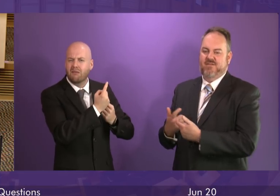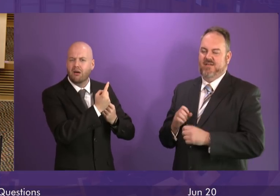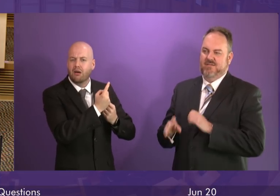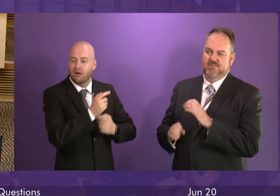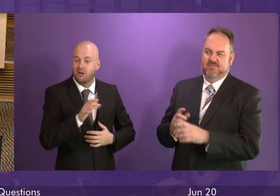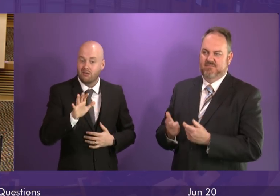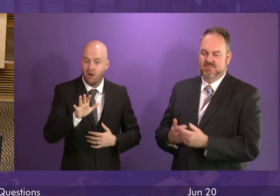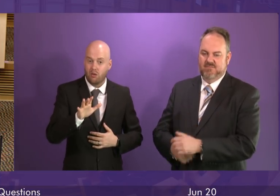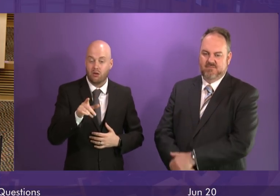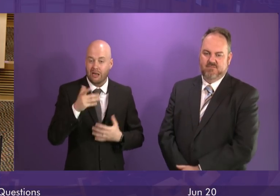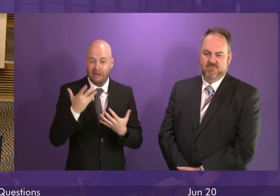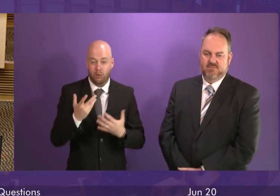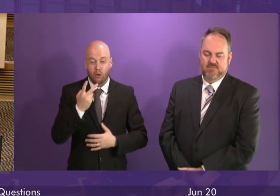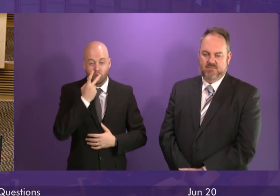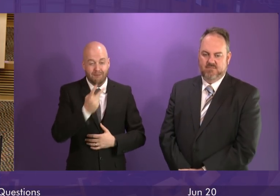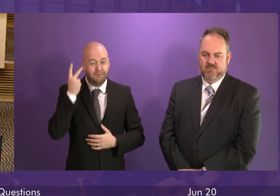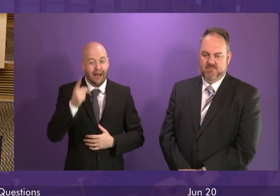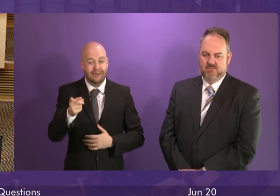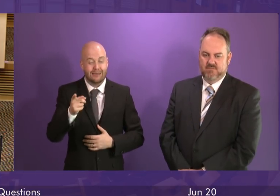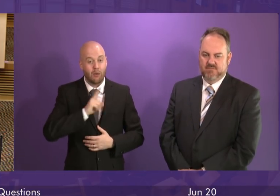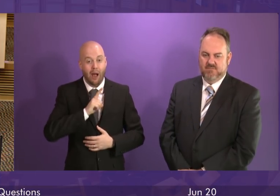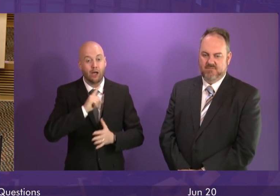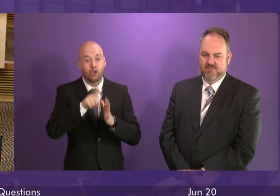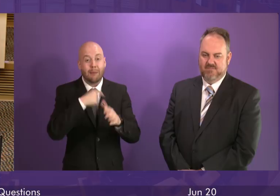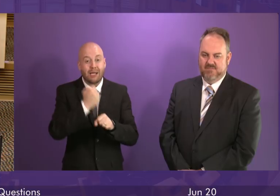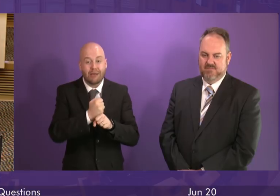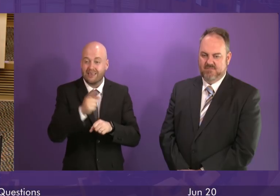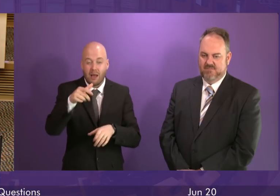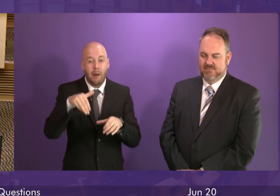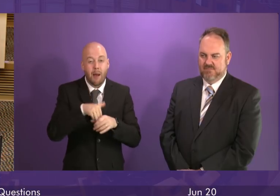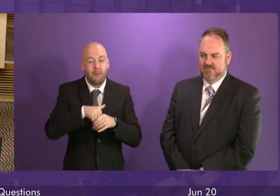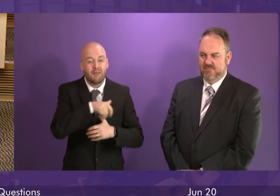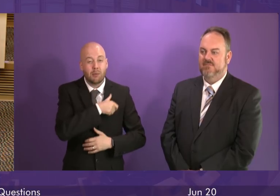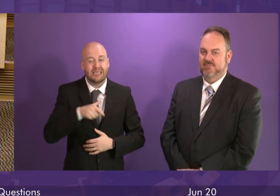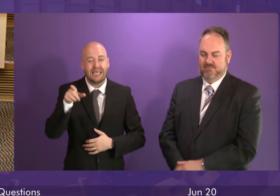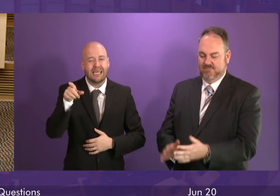presiding officer because one Jamie Green is a member of that committee.